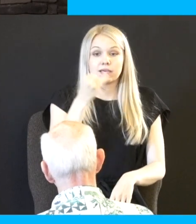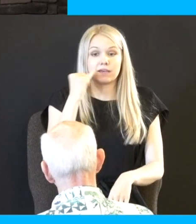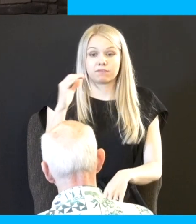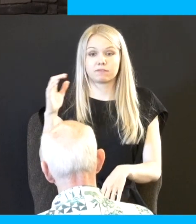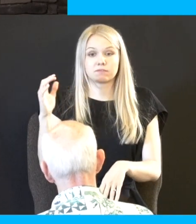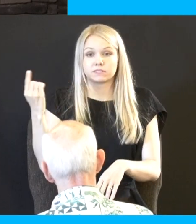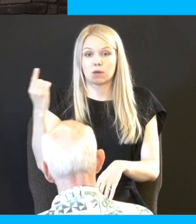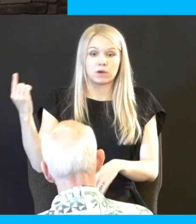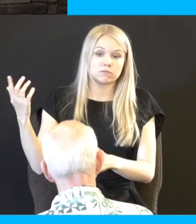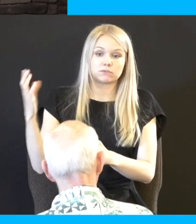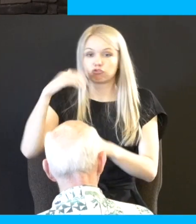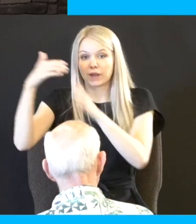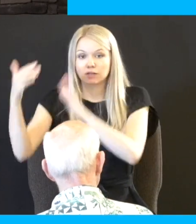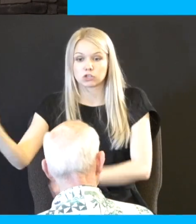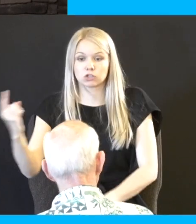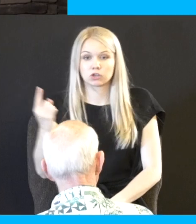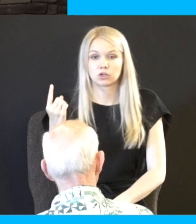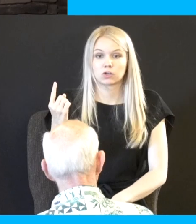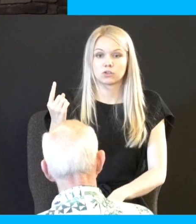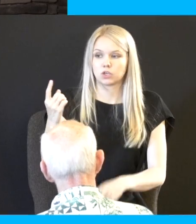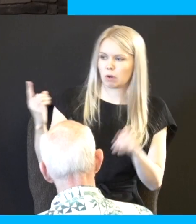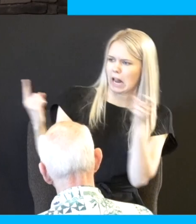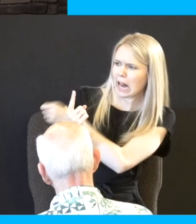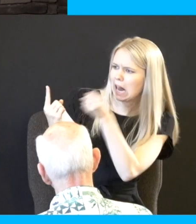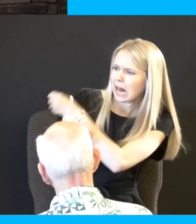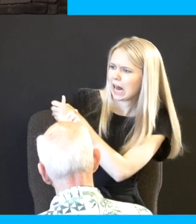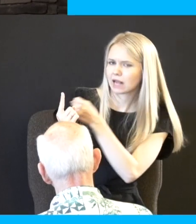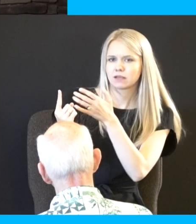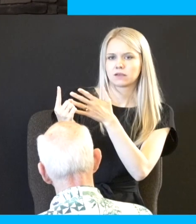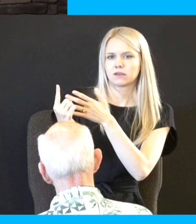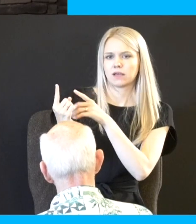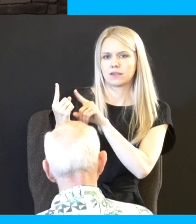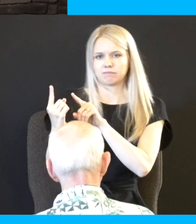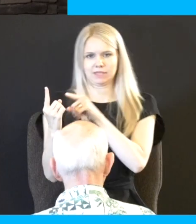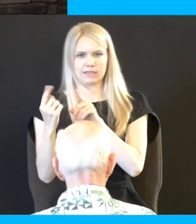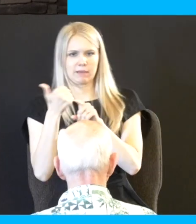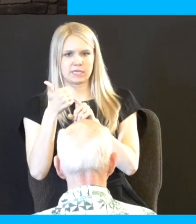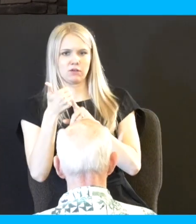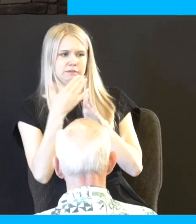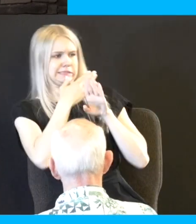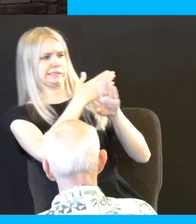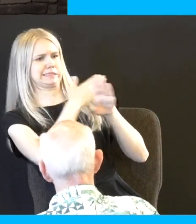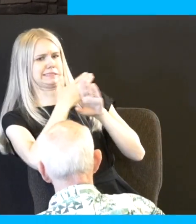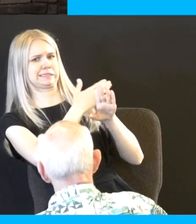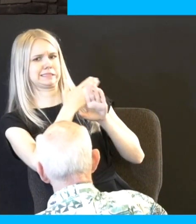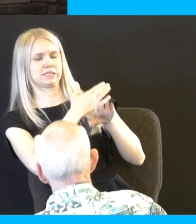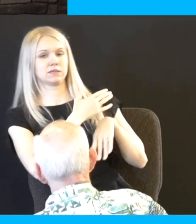and they killed you in that defensive act right you're learning in the bigger world you know we have little guys hey look when you bite your brother see